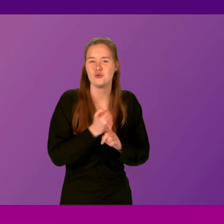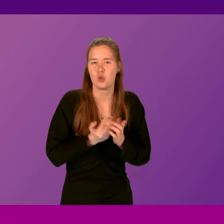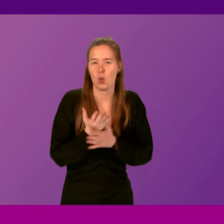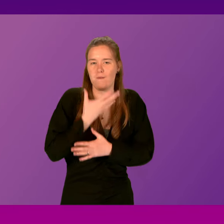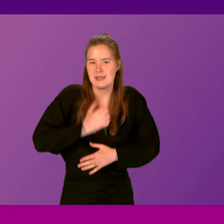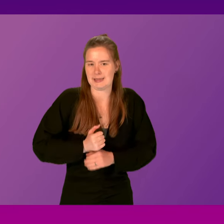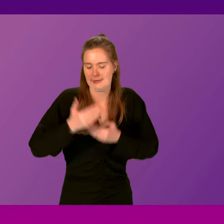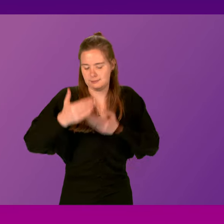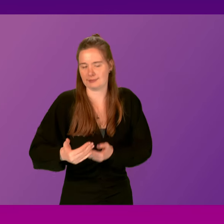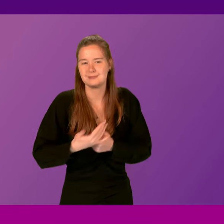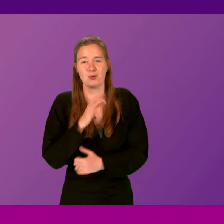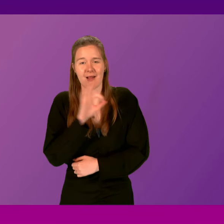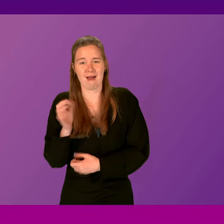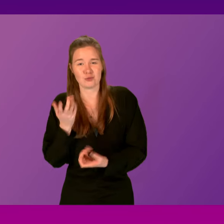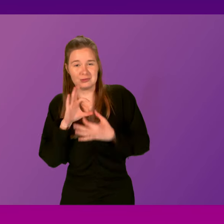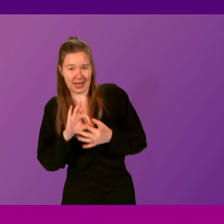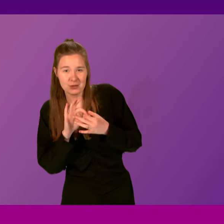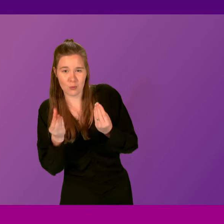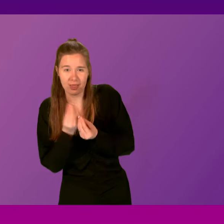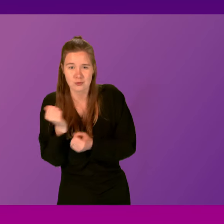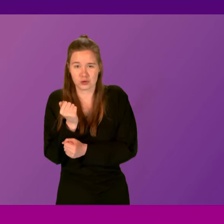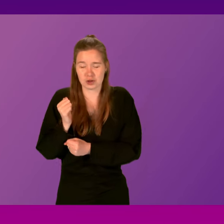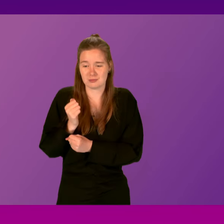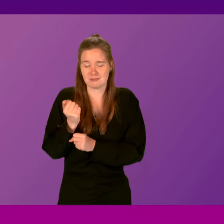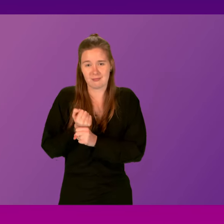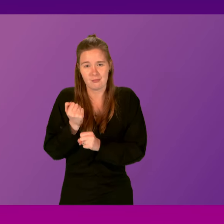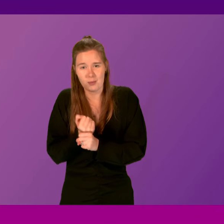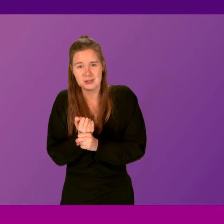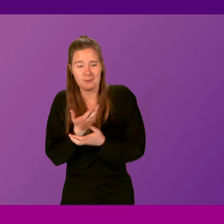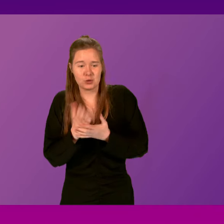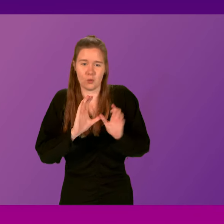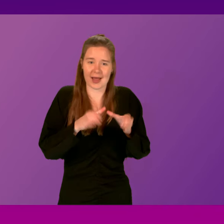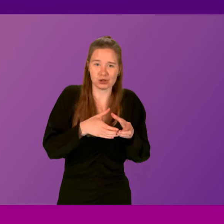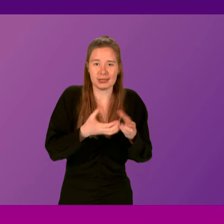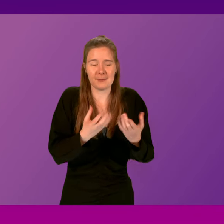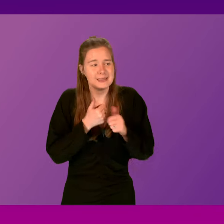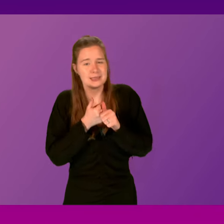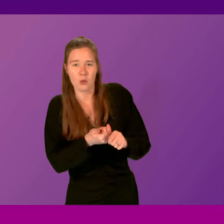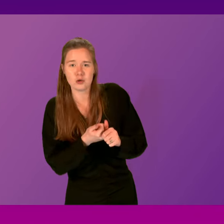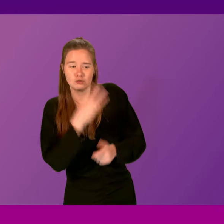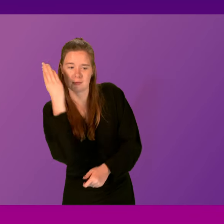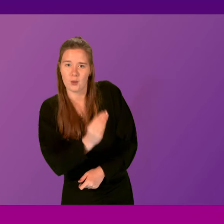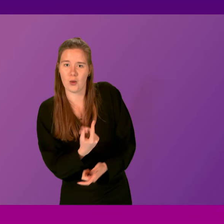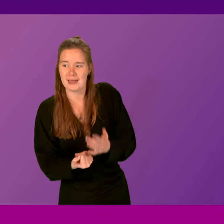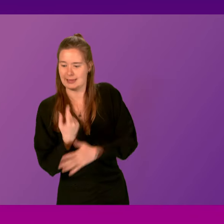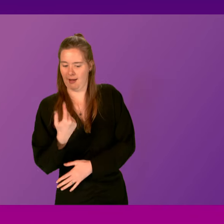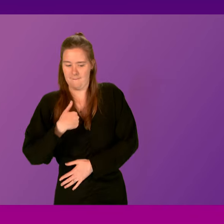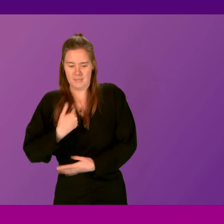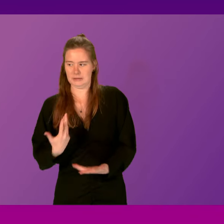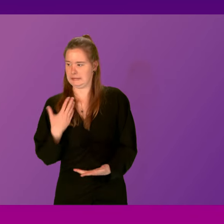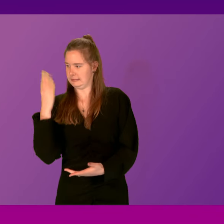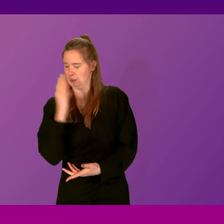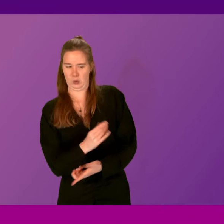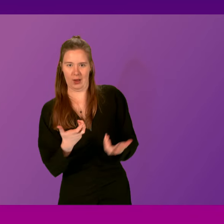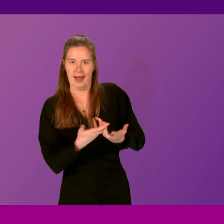Can I ask the First Minister what engagement the Scottish Government has had with agencies to ensure people are supported to report instances of domestic